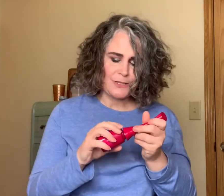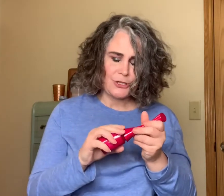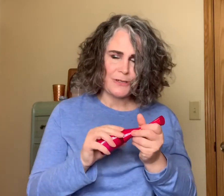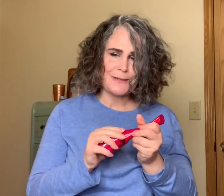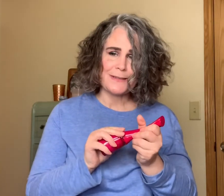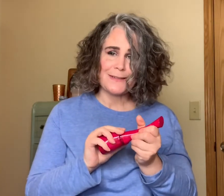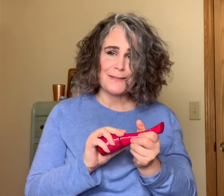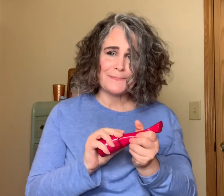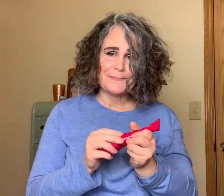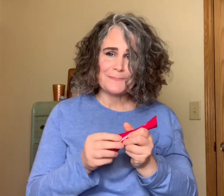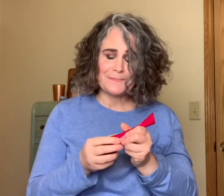just